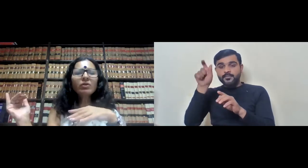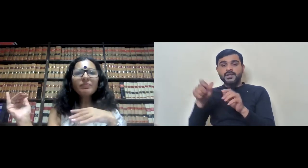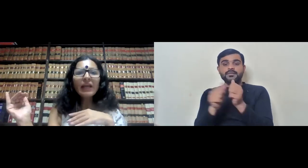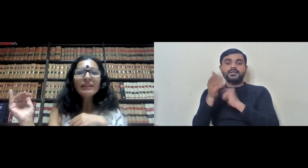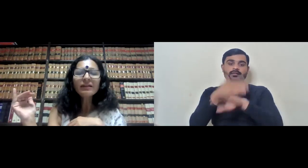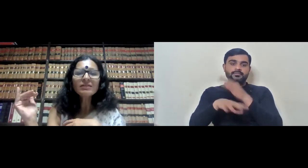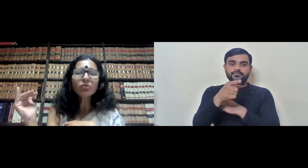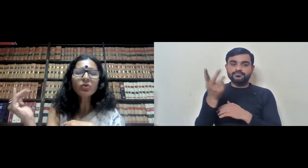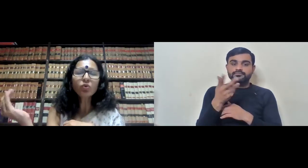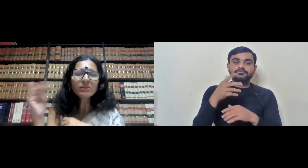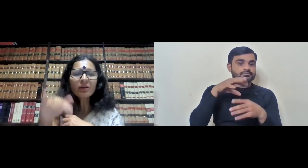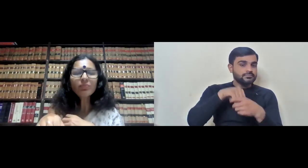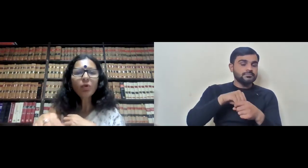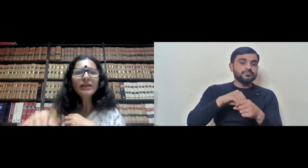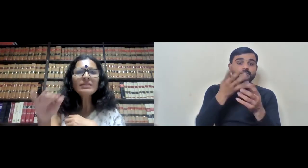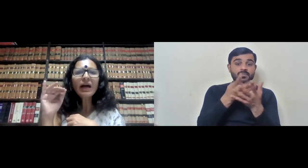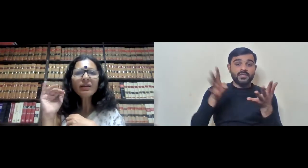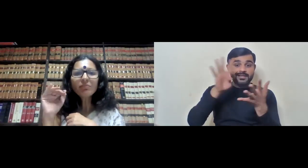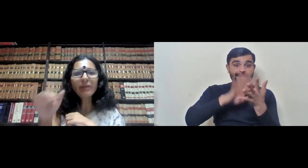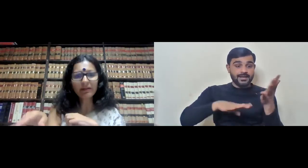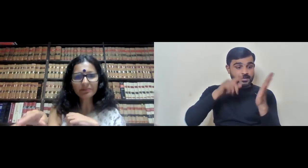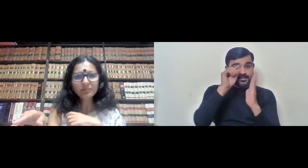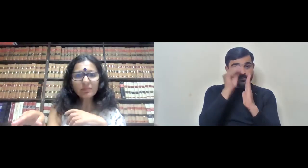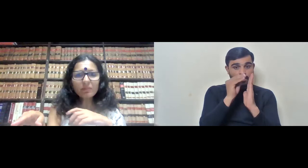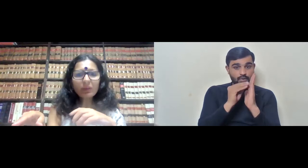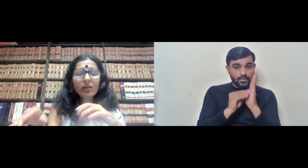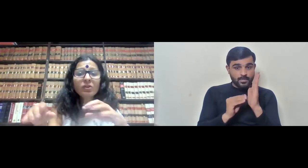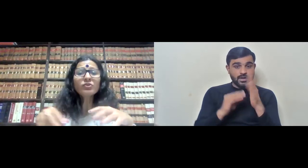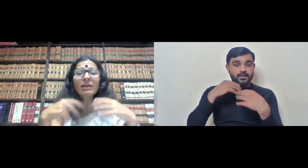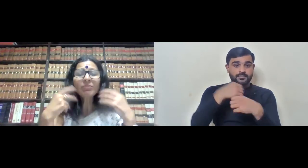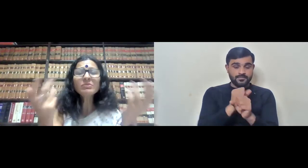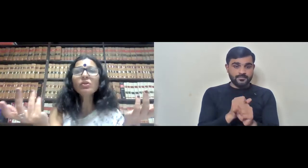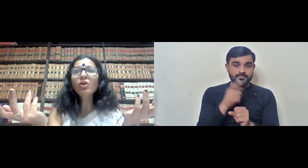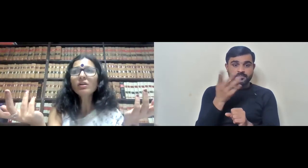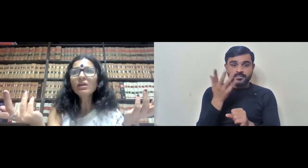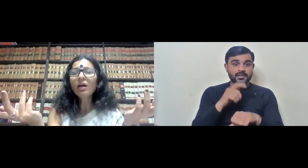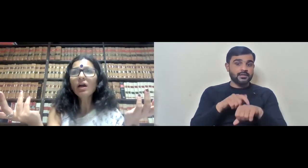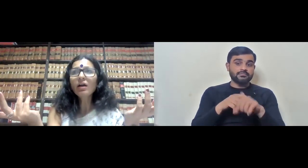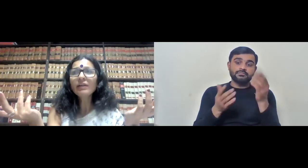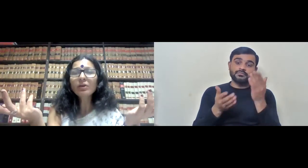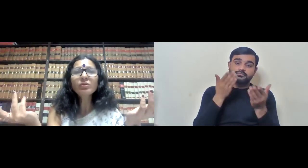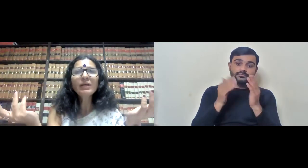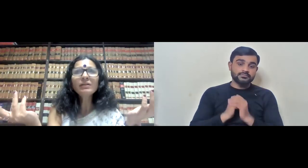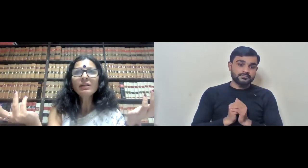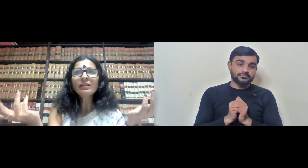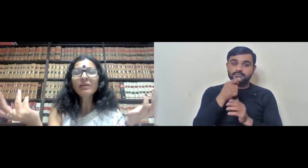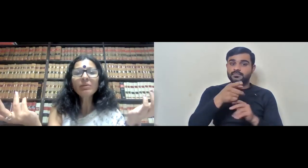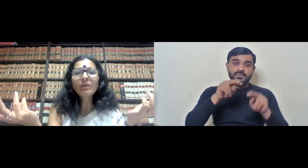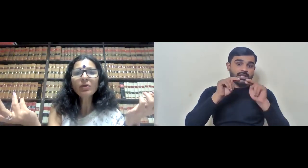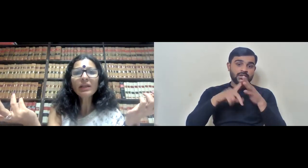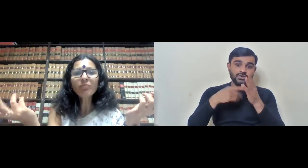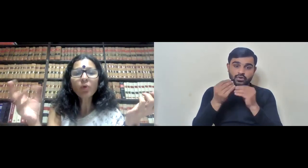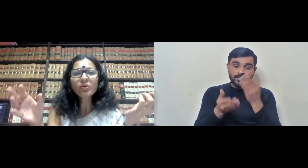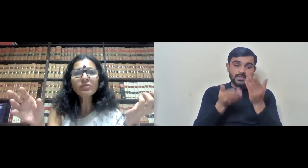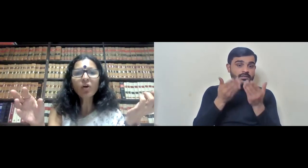how, and that is how the roster points are made. So, sometimes in your recruitment, there